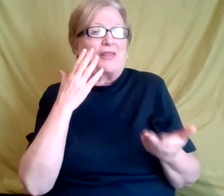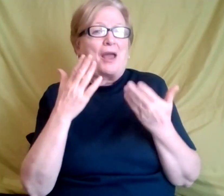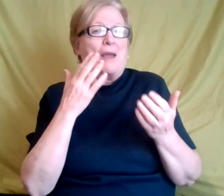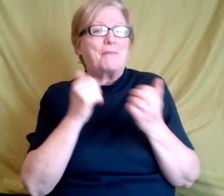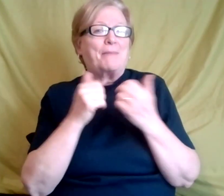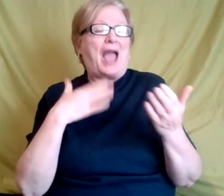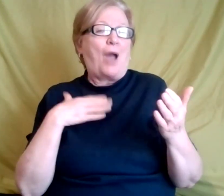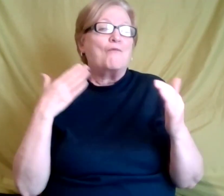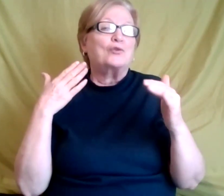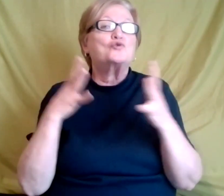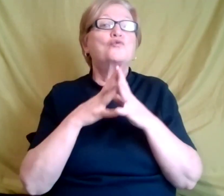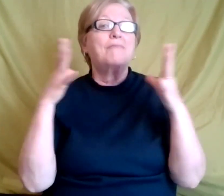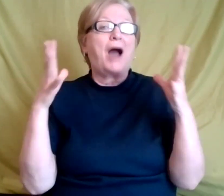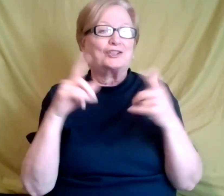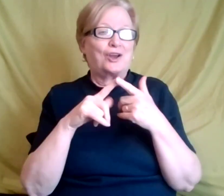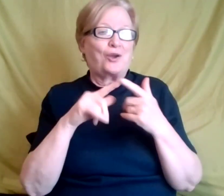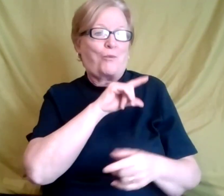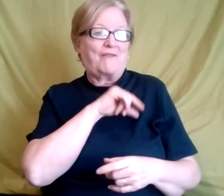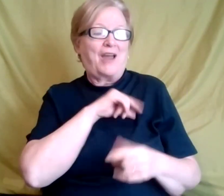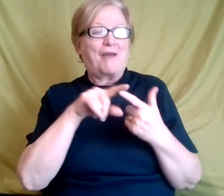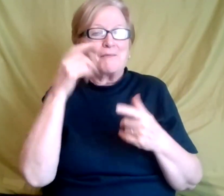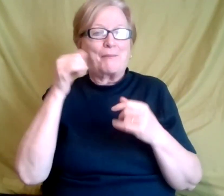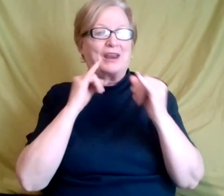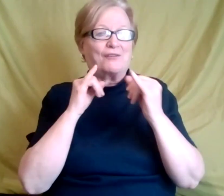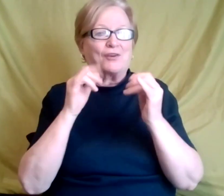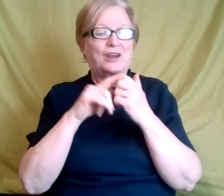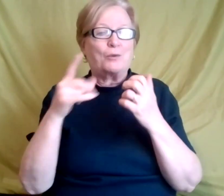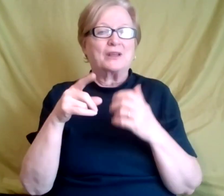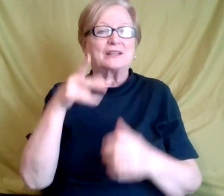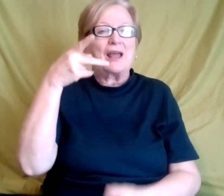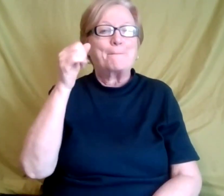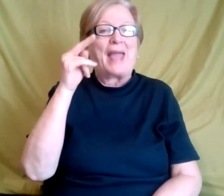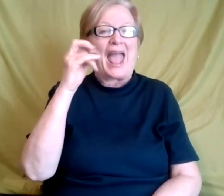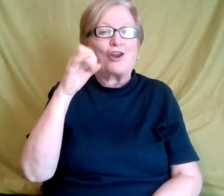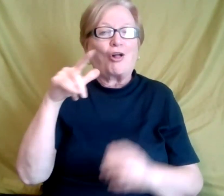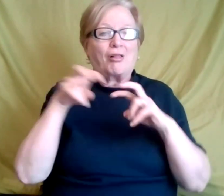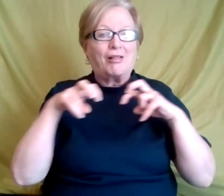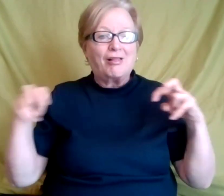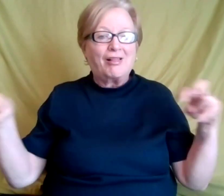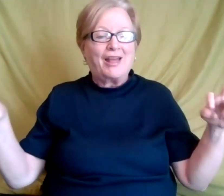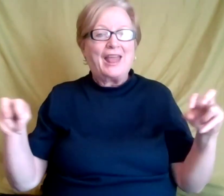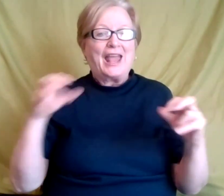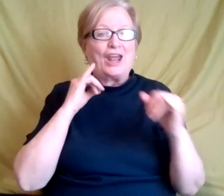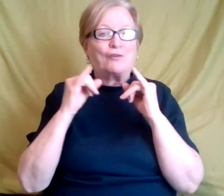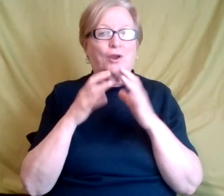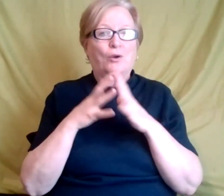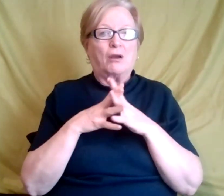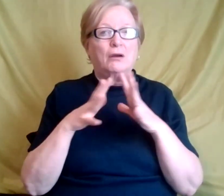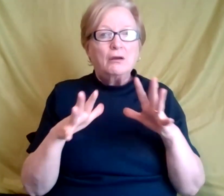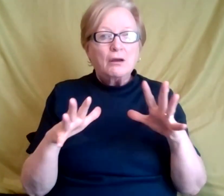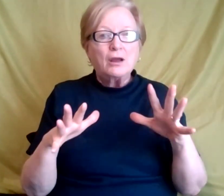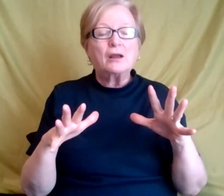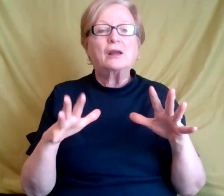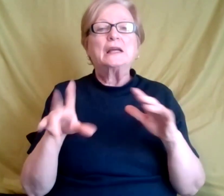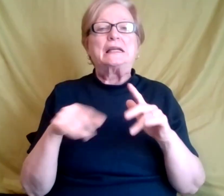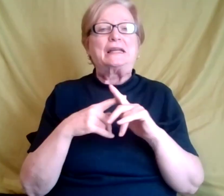that's it. I recall during having the interview and it was a panel interview. Um, and it was the second phase